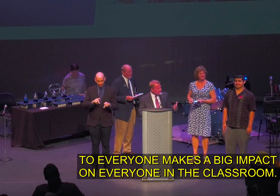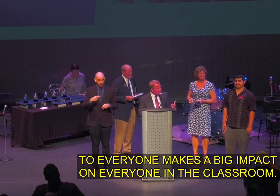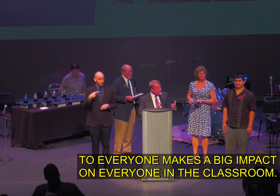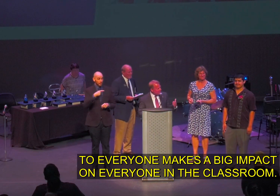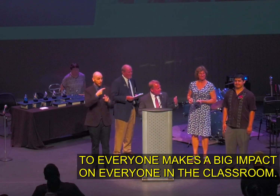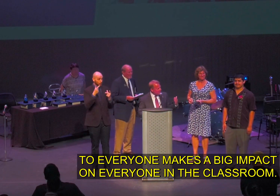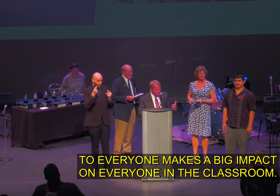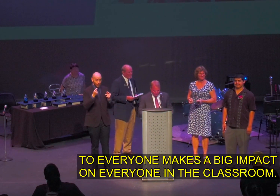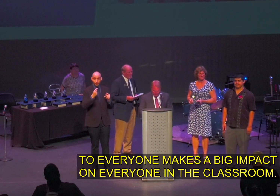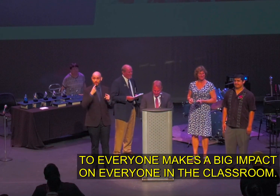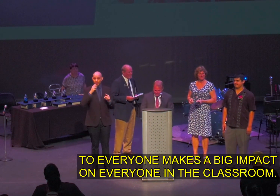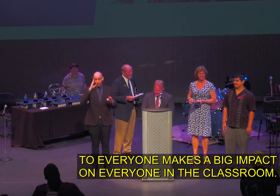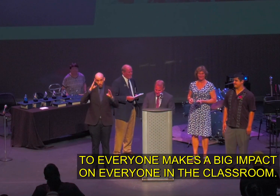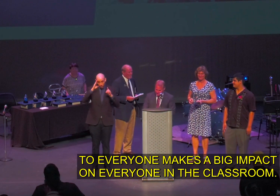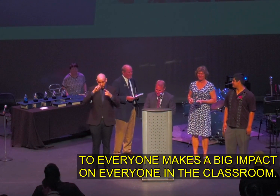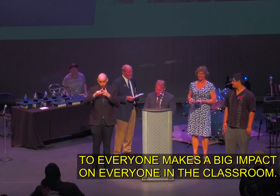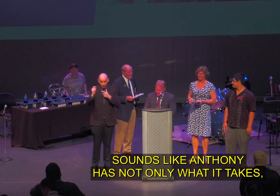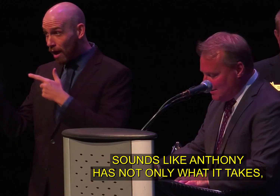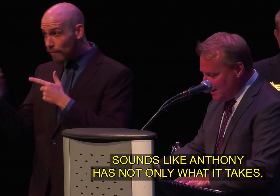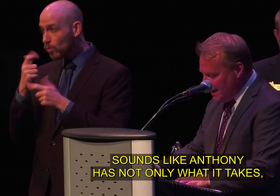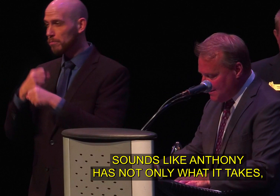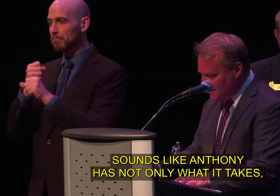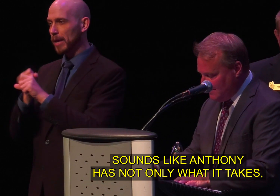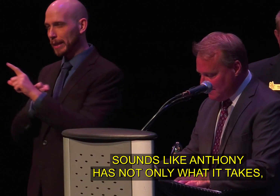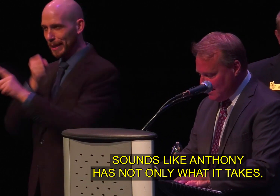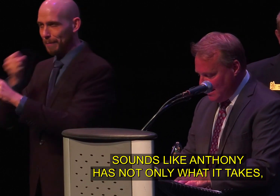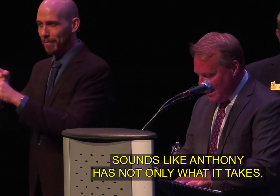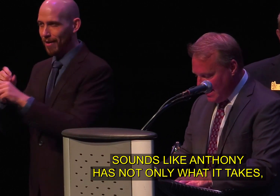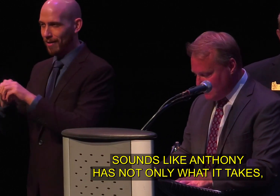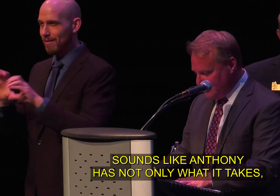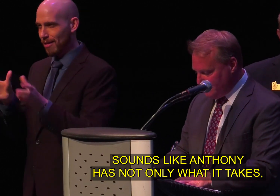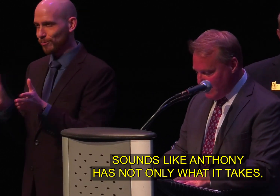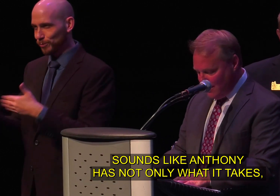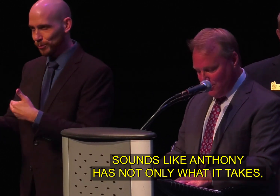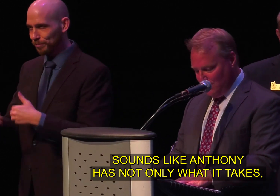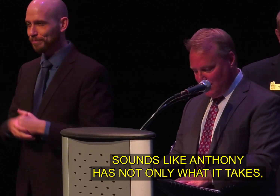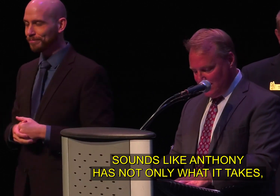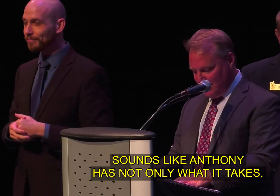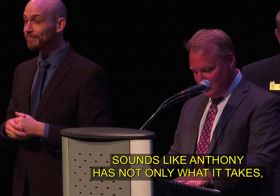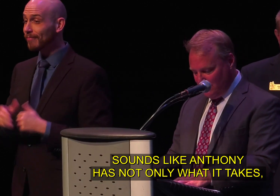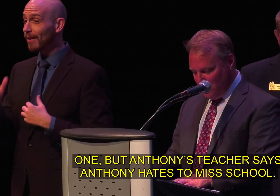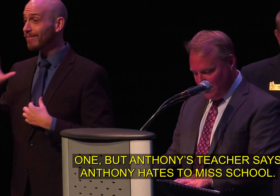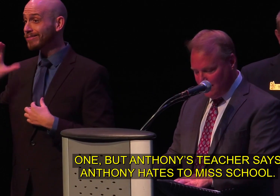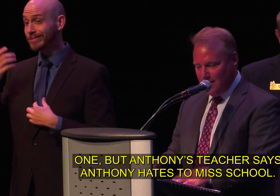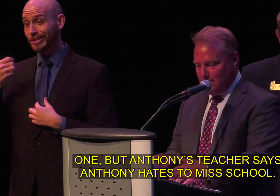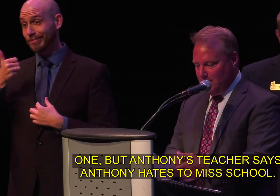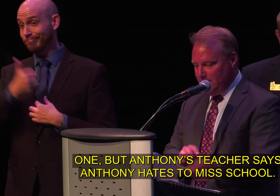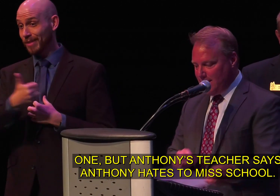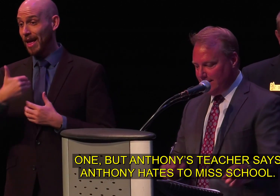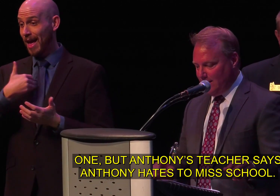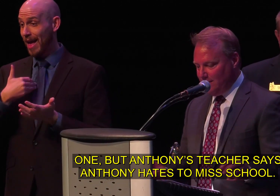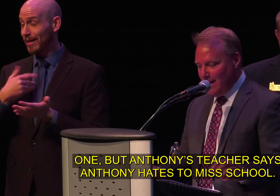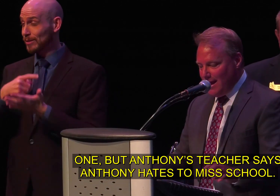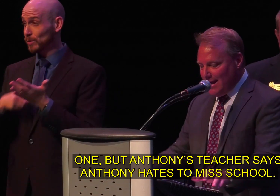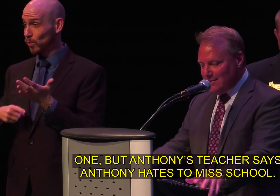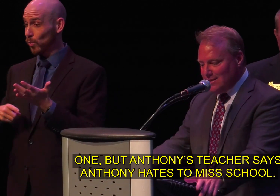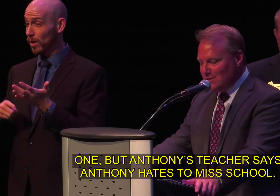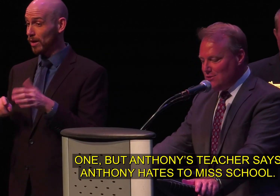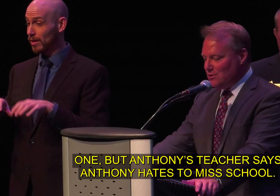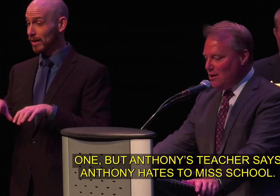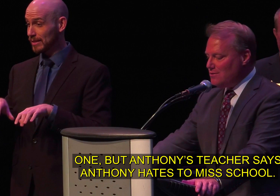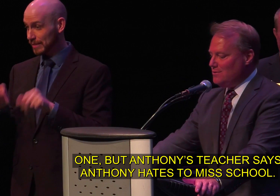makes a big impact on everyone in the classroom sounds like anthony has it not only what it takes one but pat down